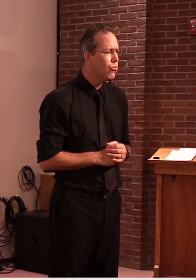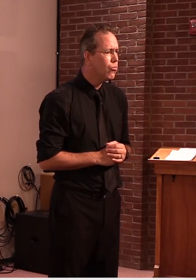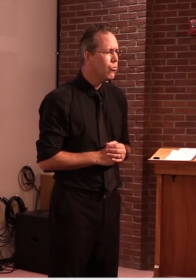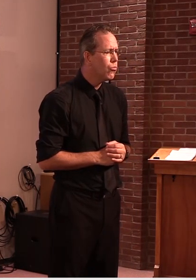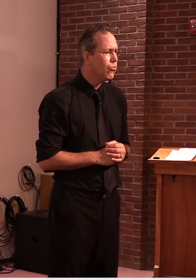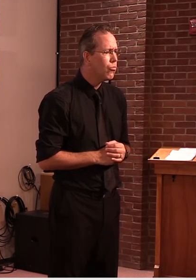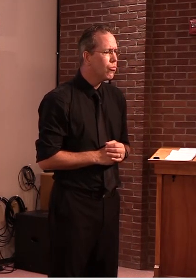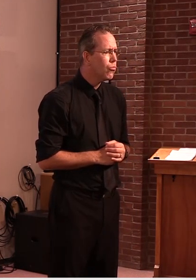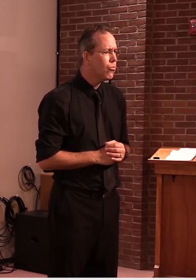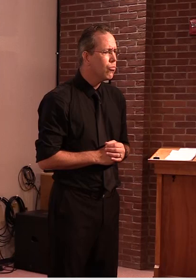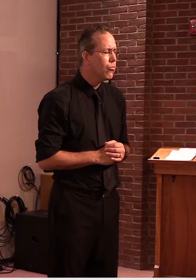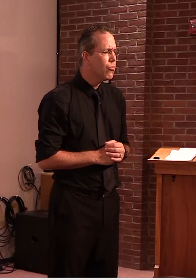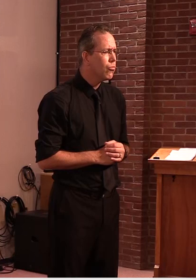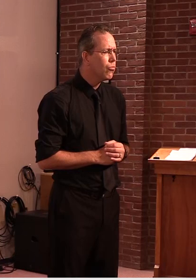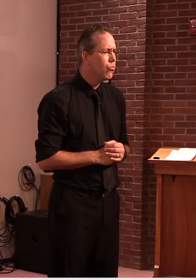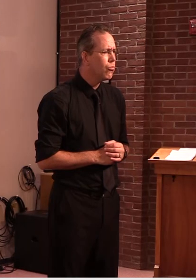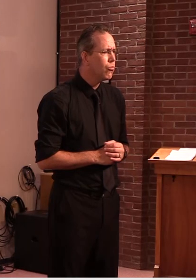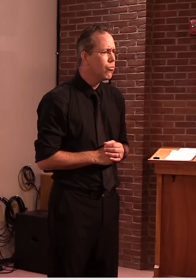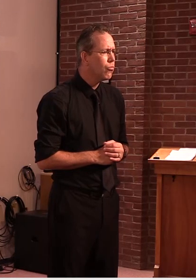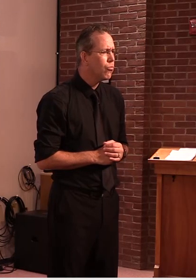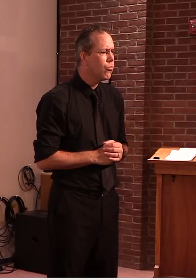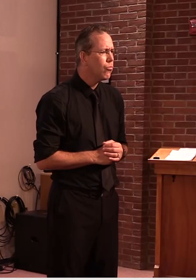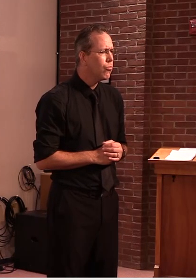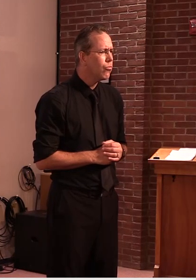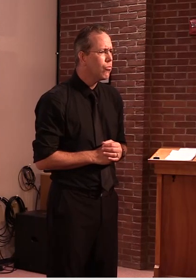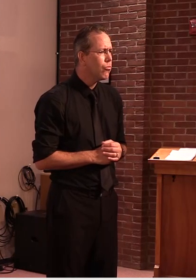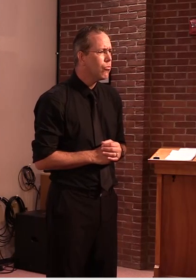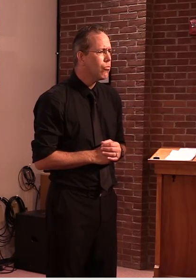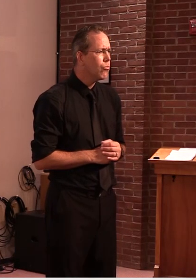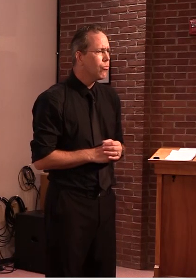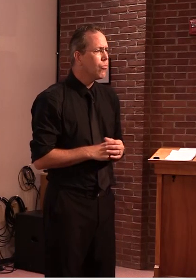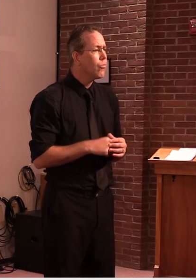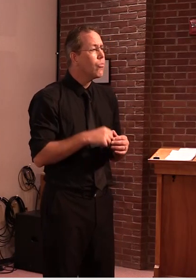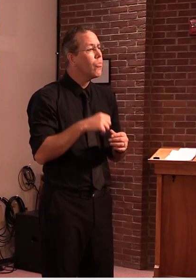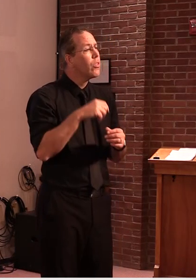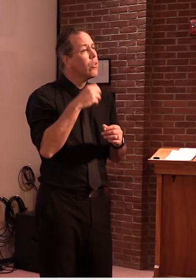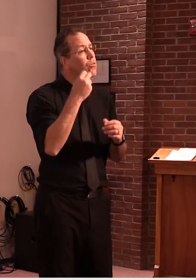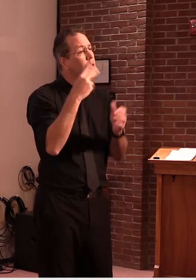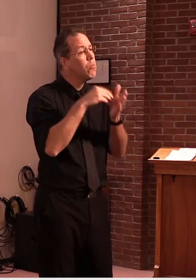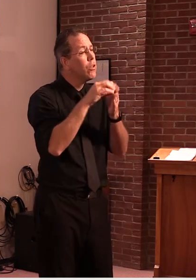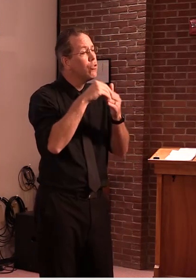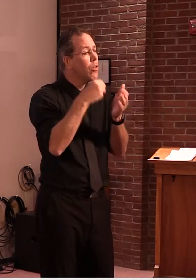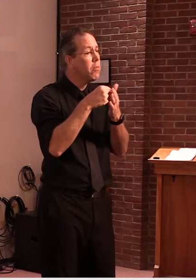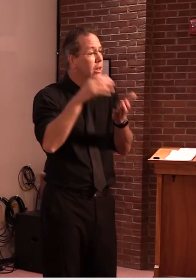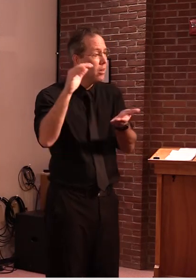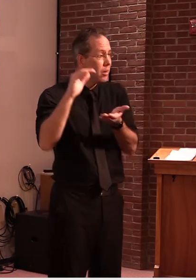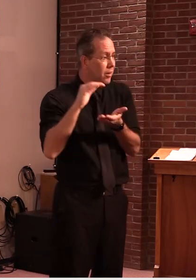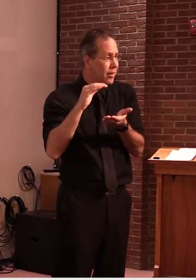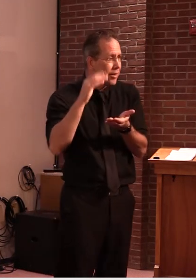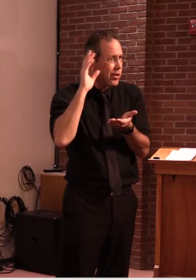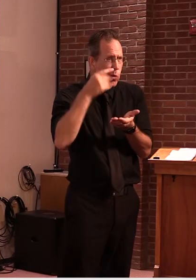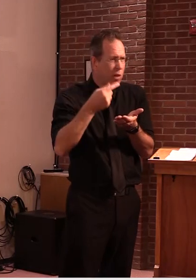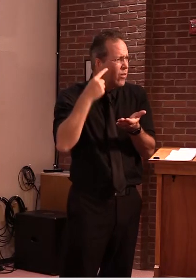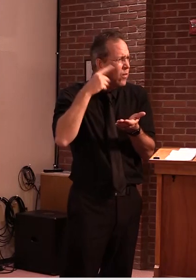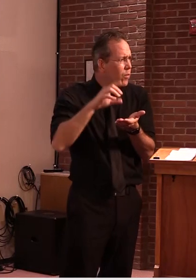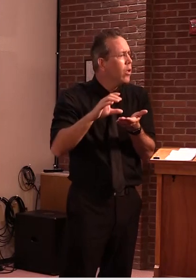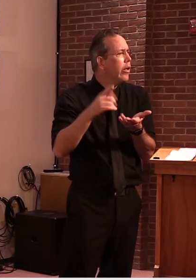using the Corona virus relief fund to offset pandemic related expenses and losses.